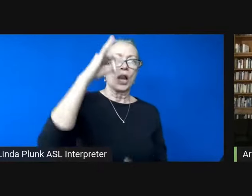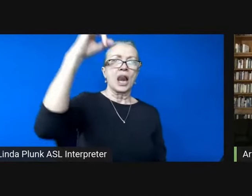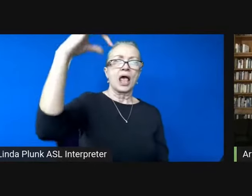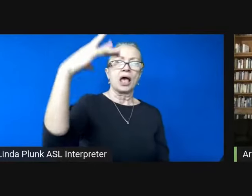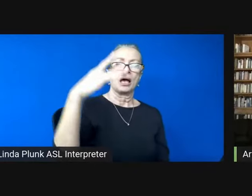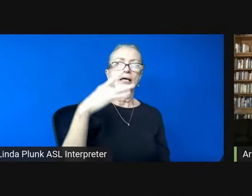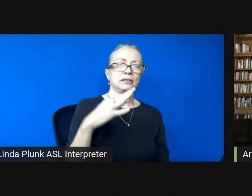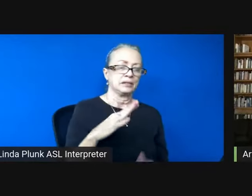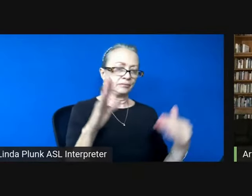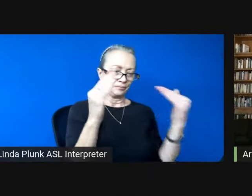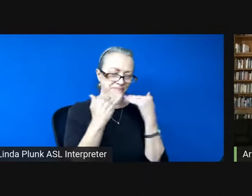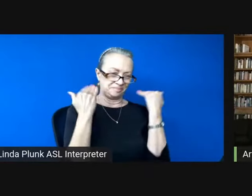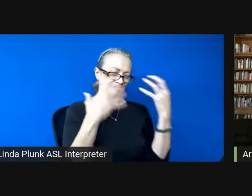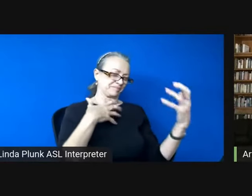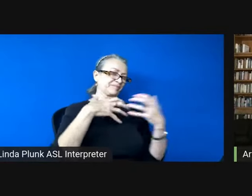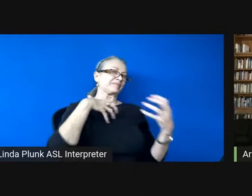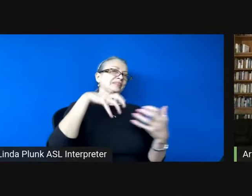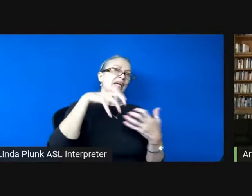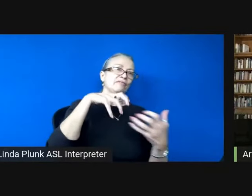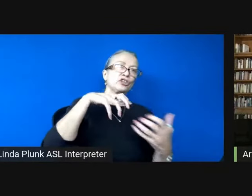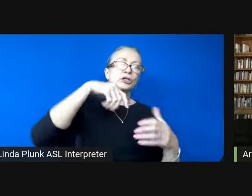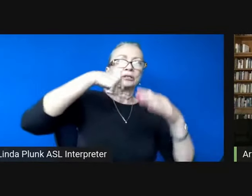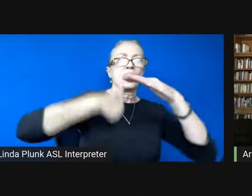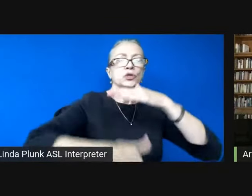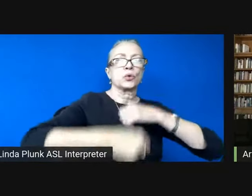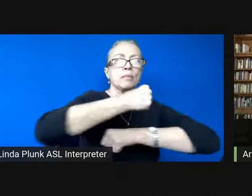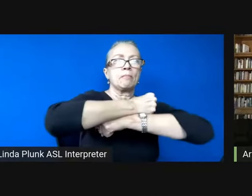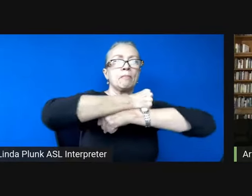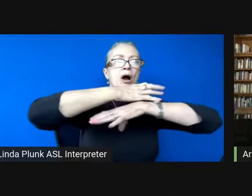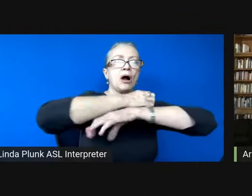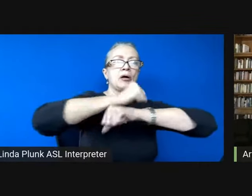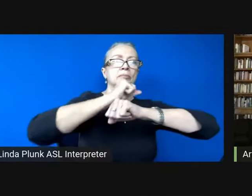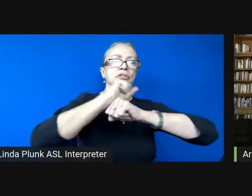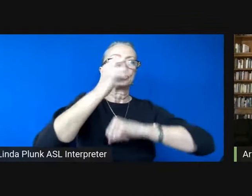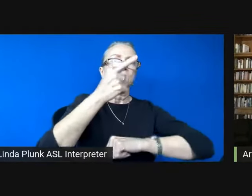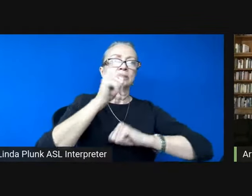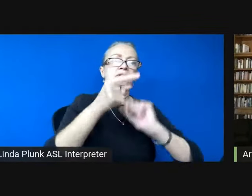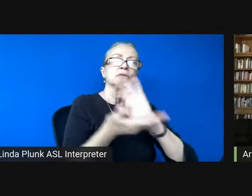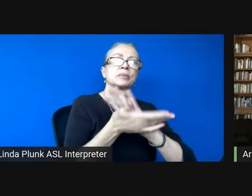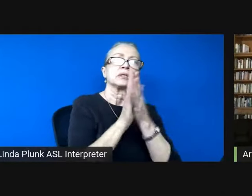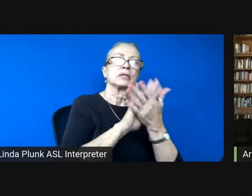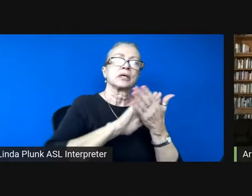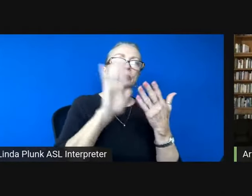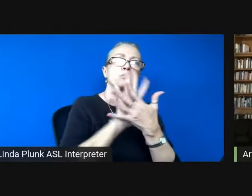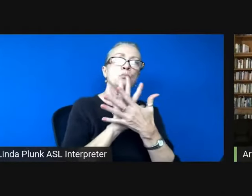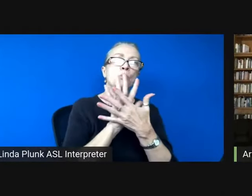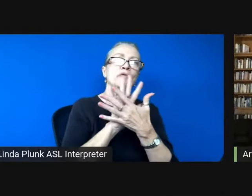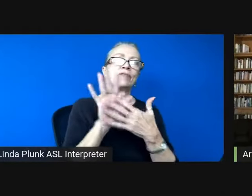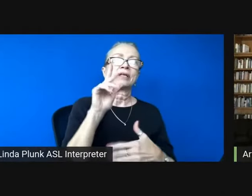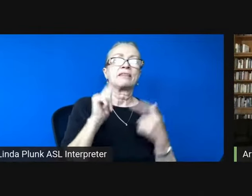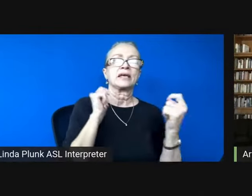underground bomb shelter converted into a movie theater lovers in the summer